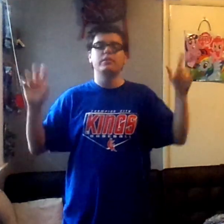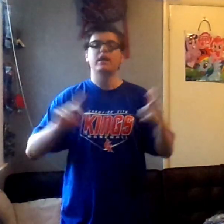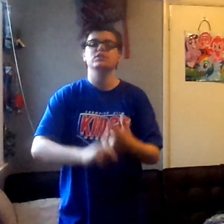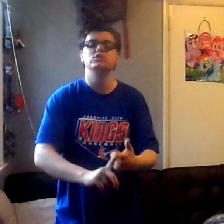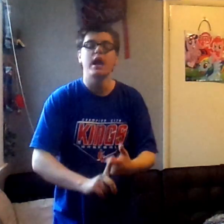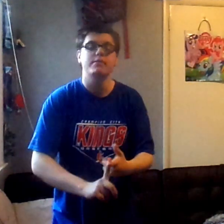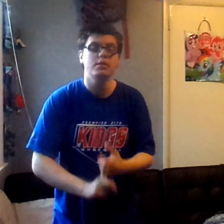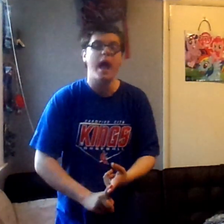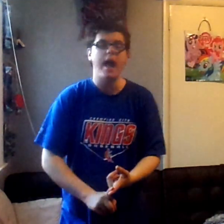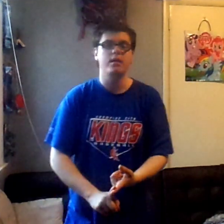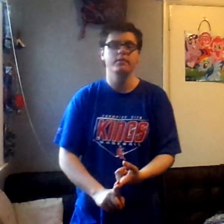that. Jack Black.